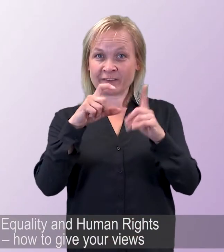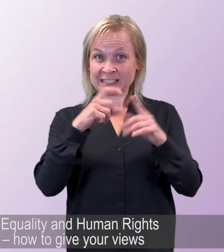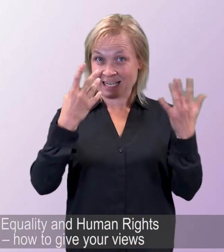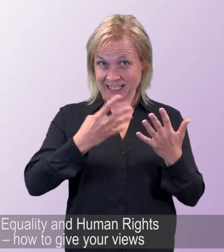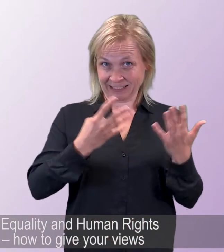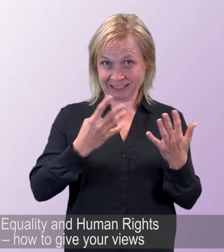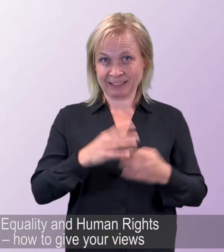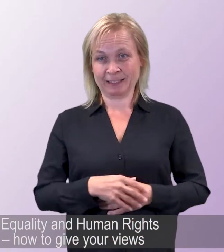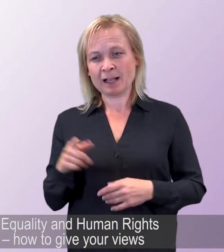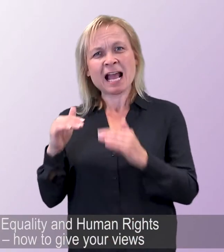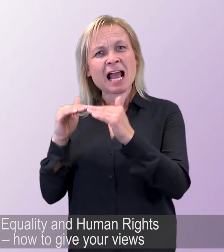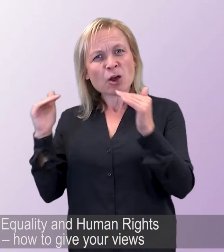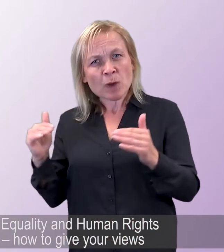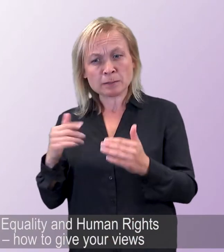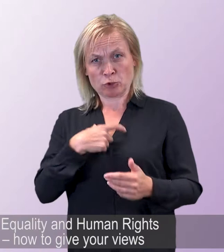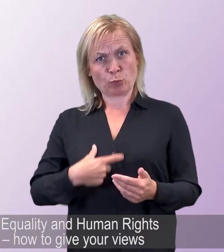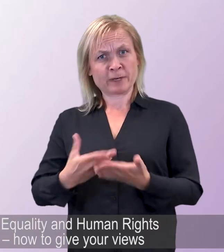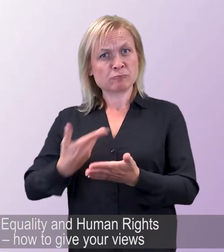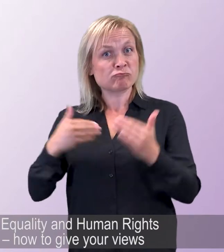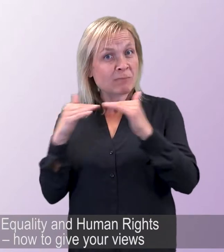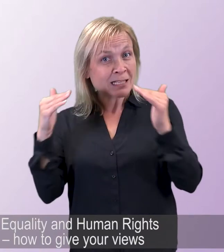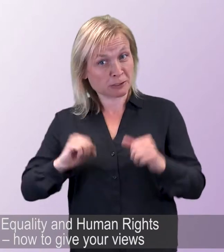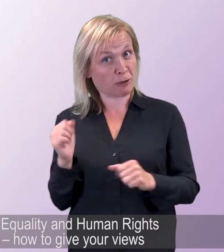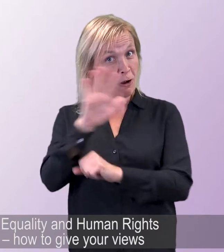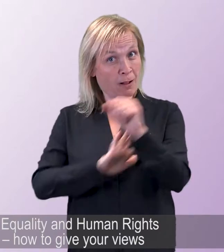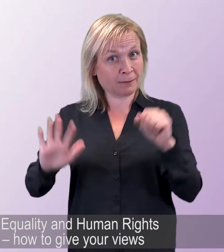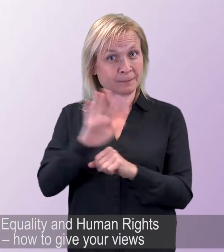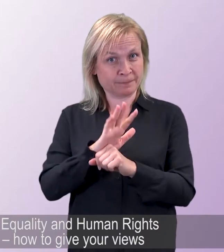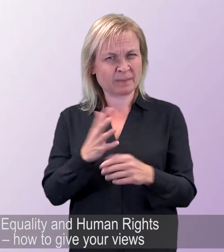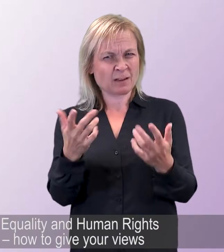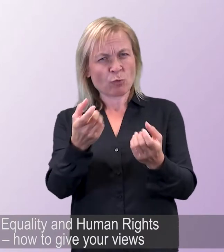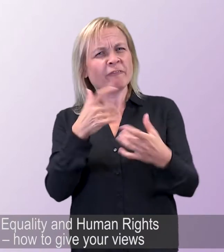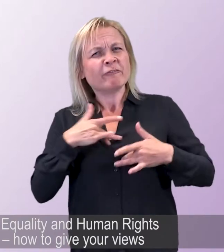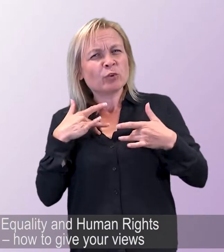COVID-19 and Equality and Human Rights in Scotland. How to give your views.